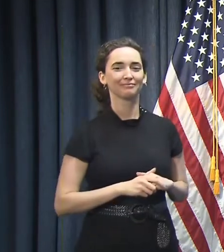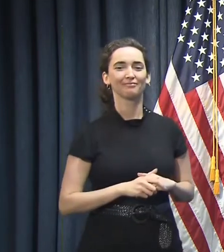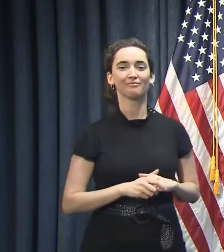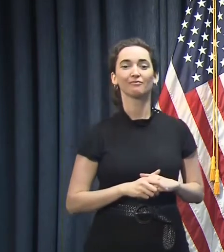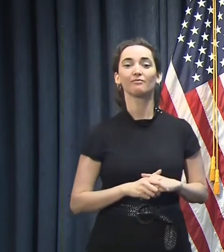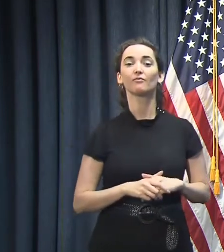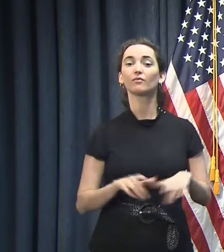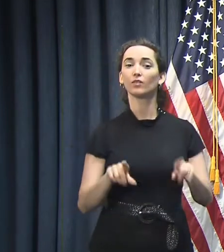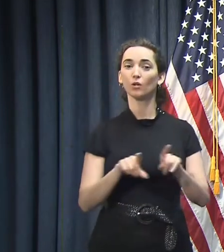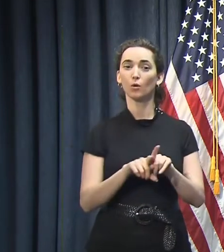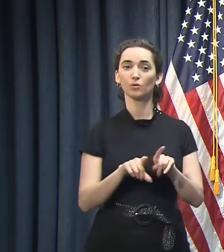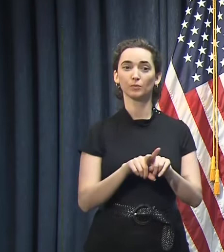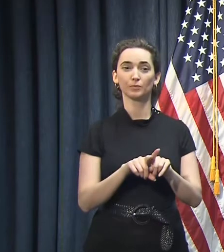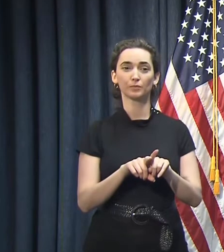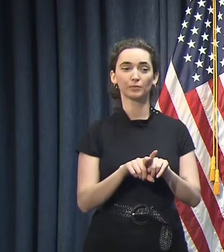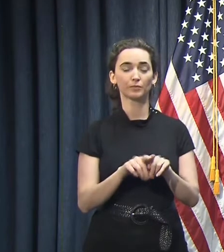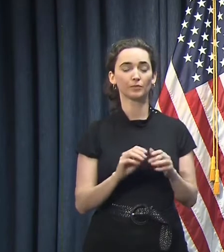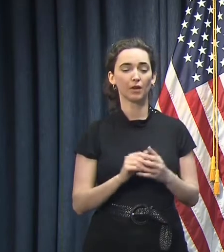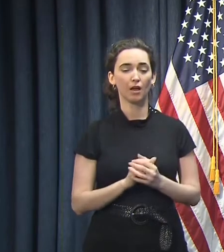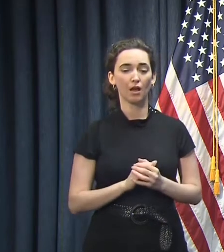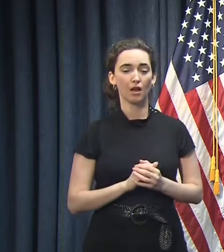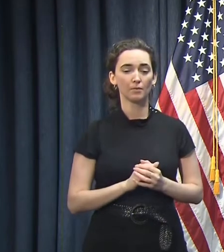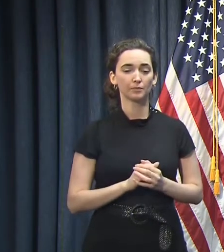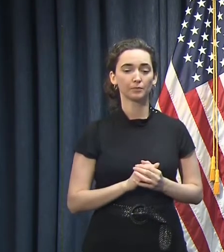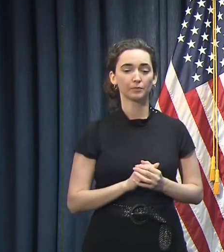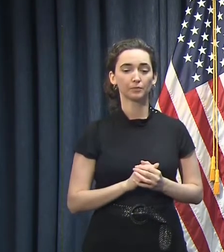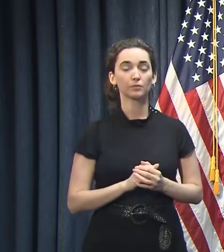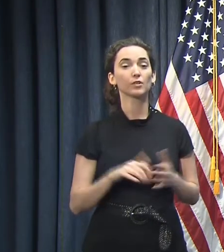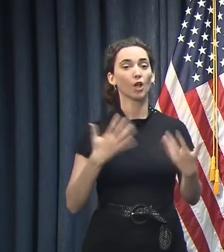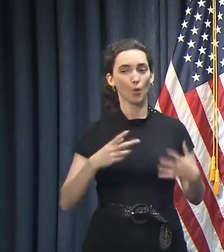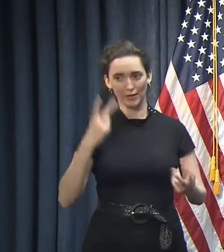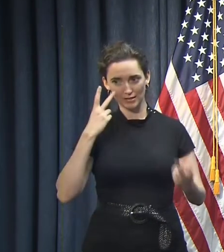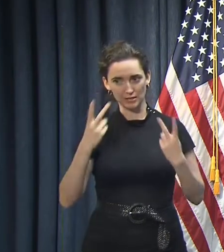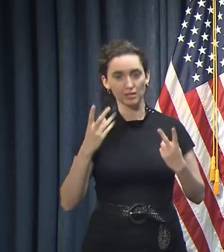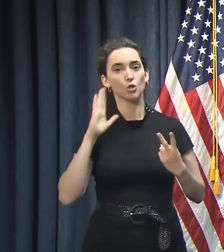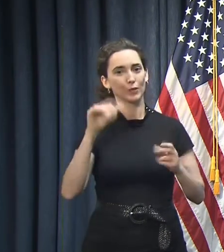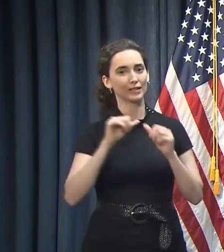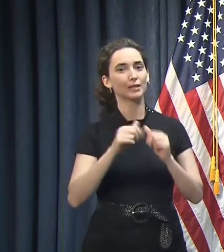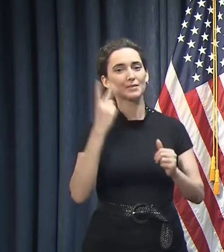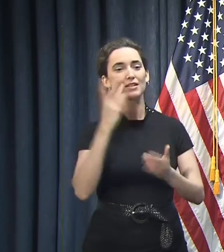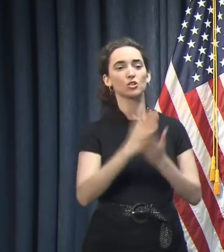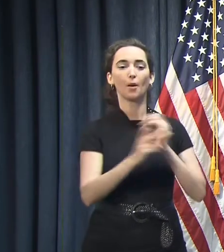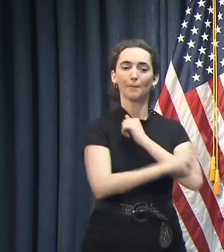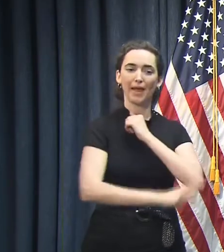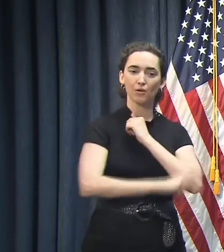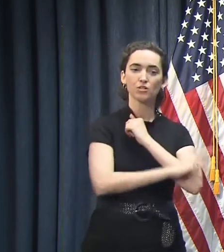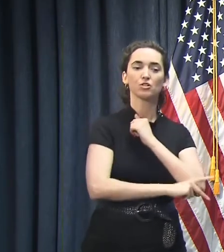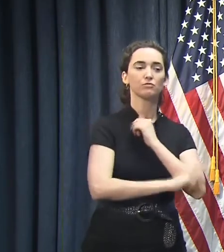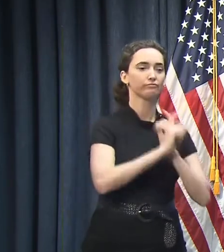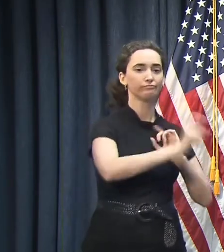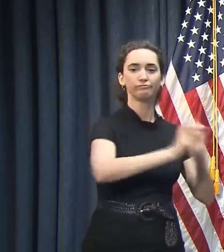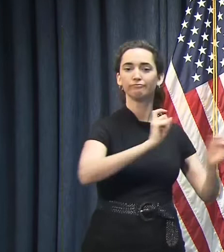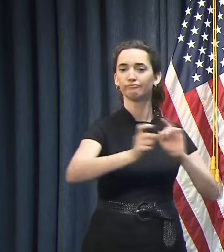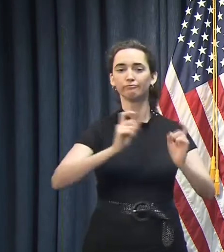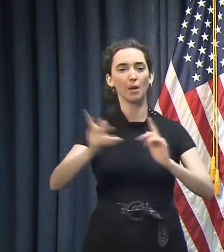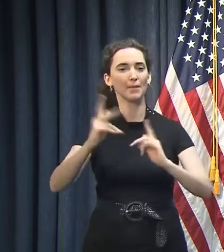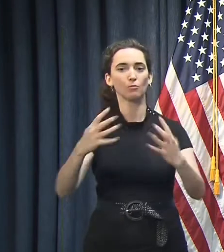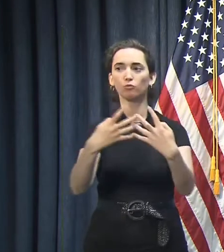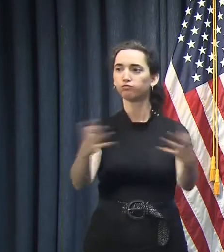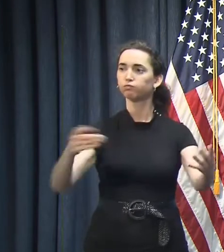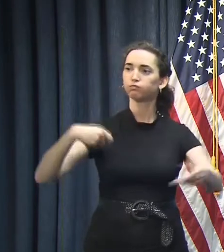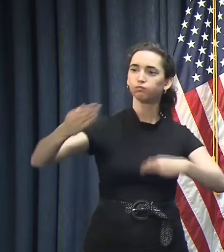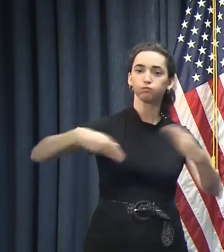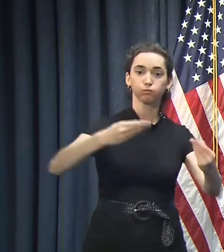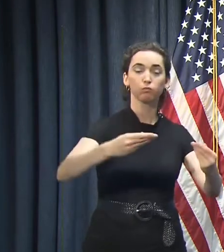You'll no doubt see and have seen parishes giving these masks out to the public. Each parish will have the ability